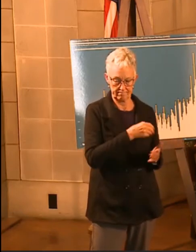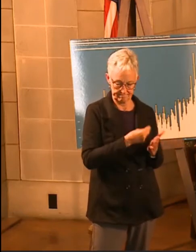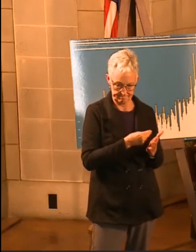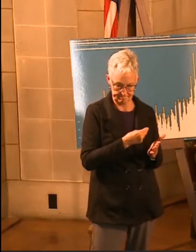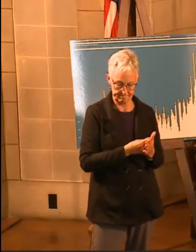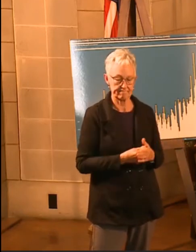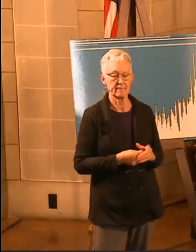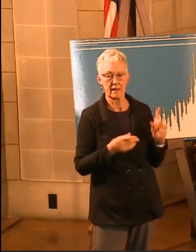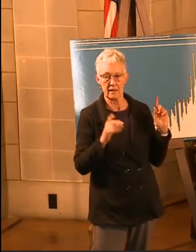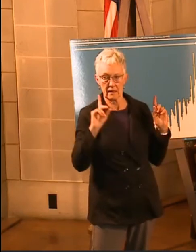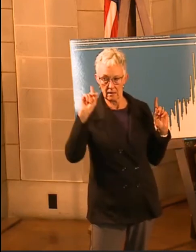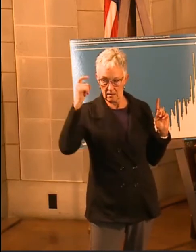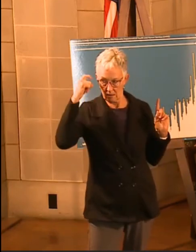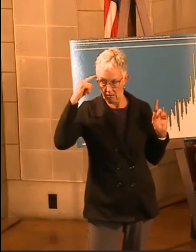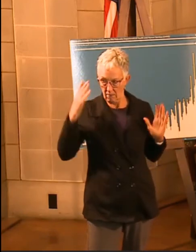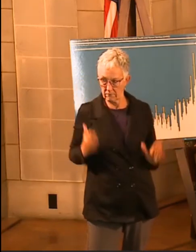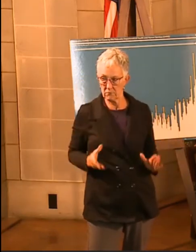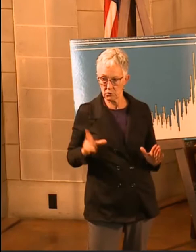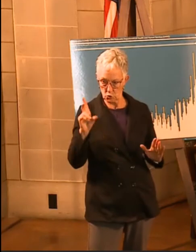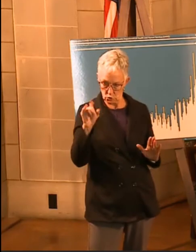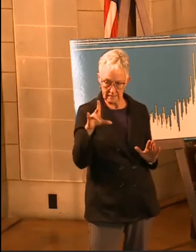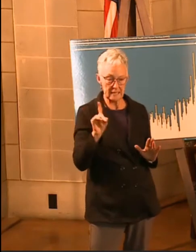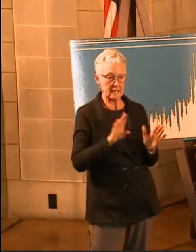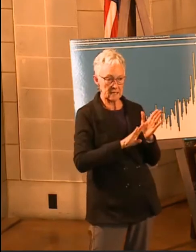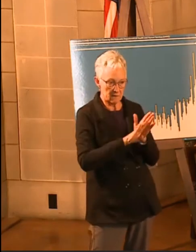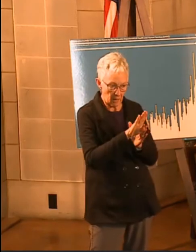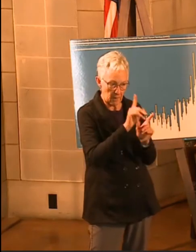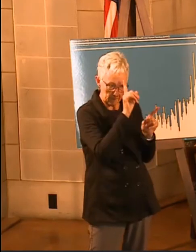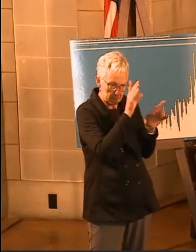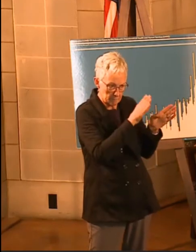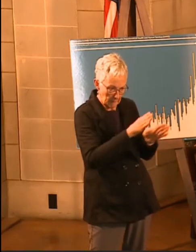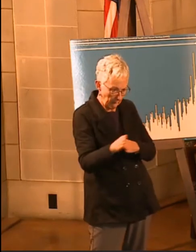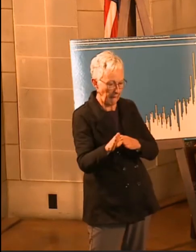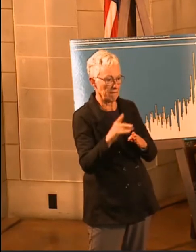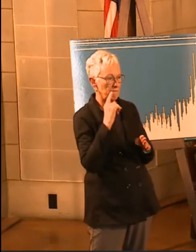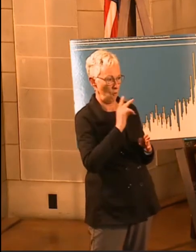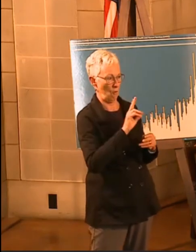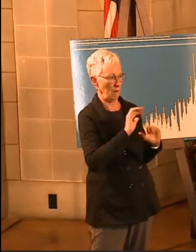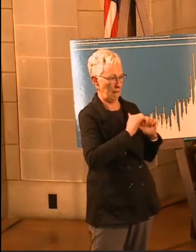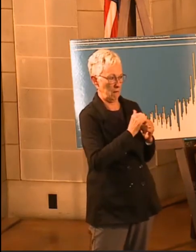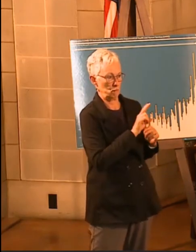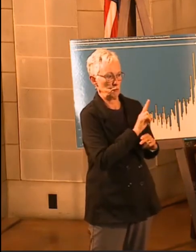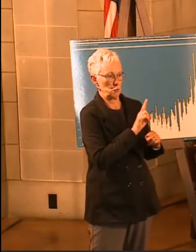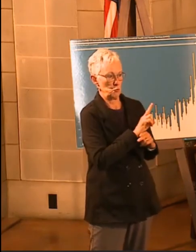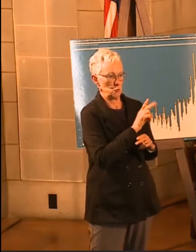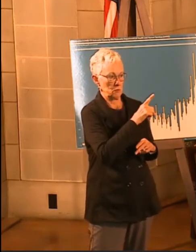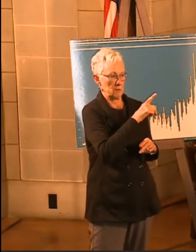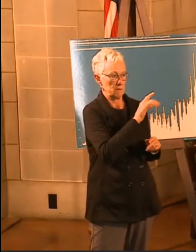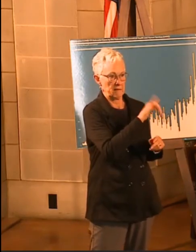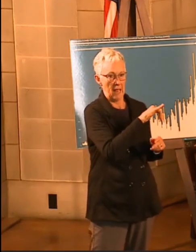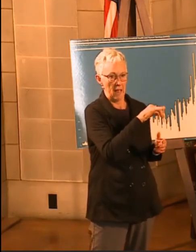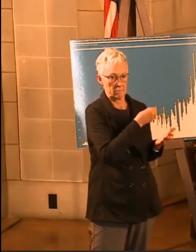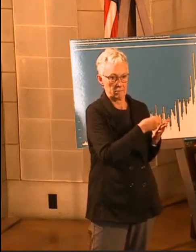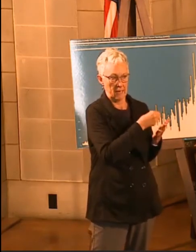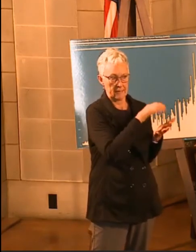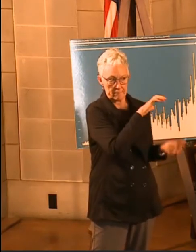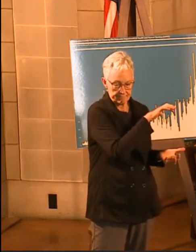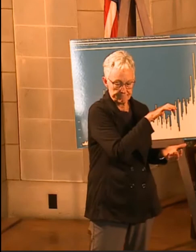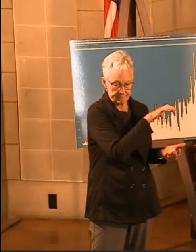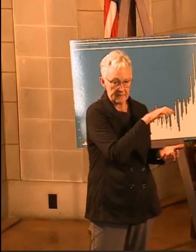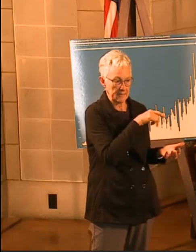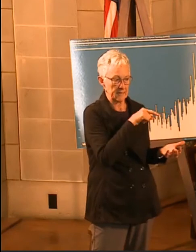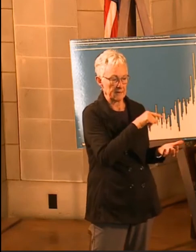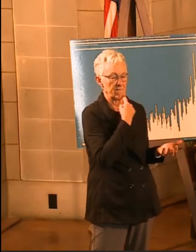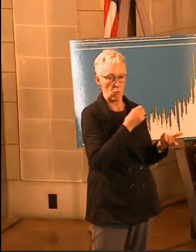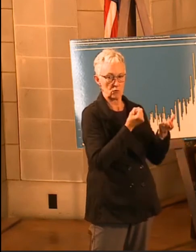priorities for use of these funds, including supporting our community institutions and hospitals. The governor has